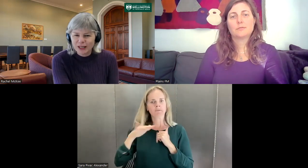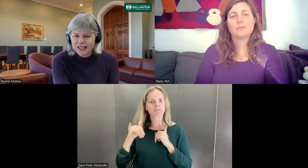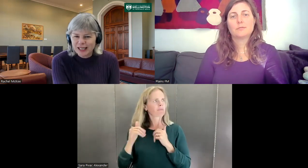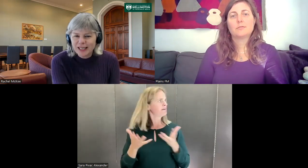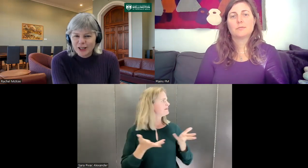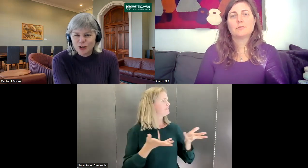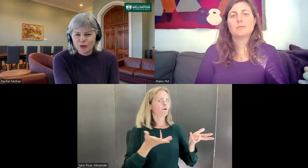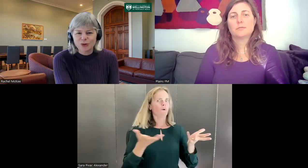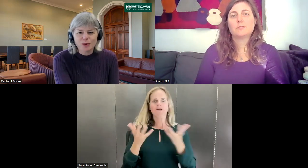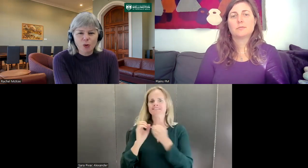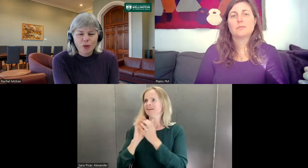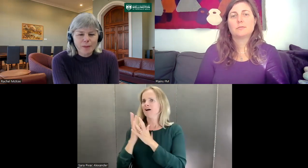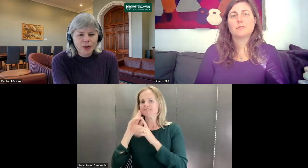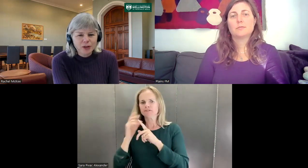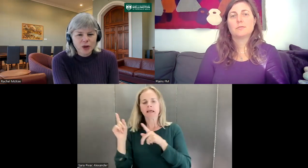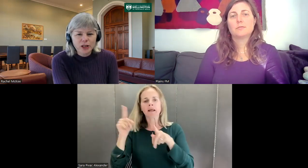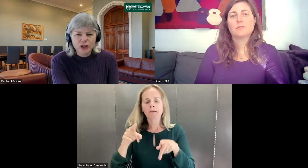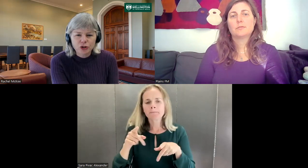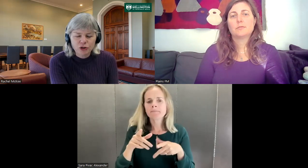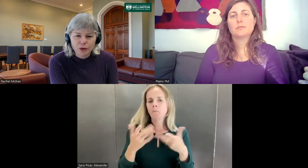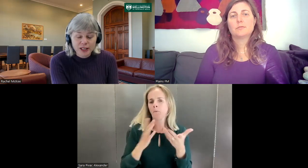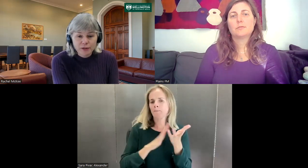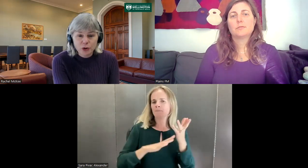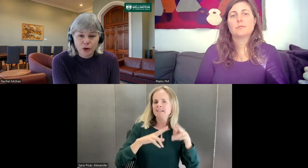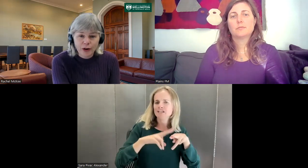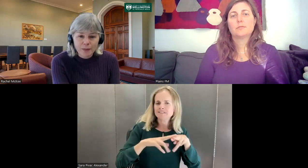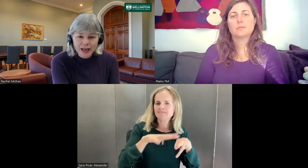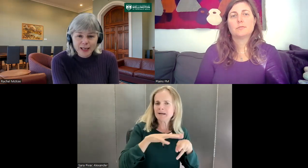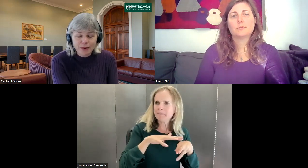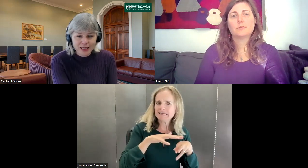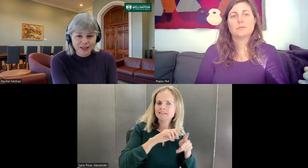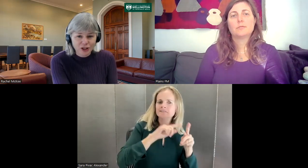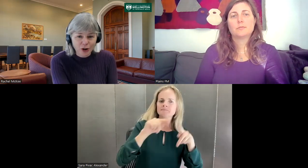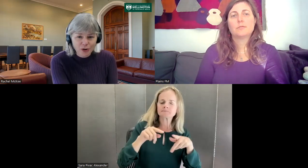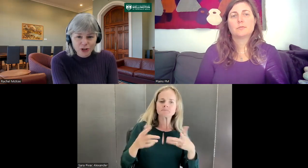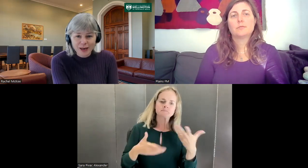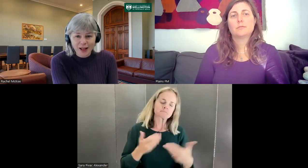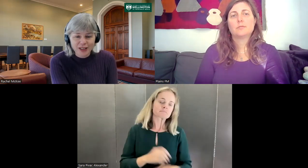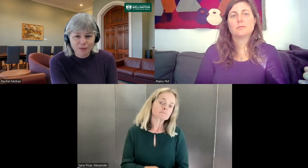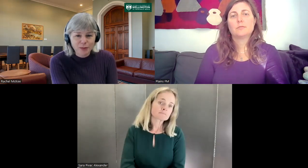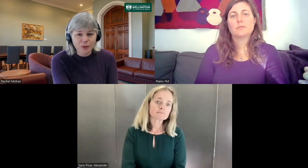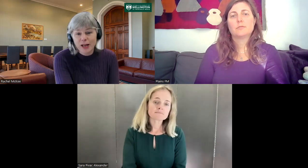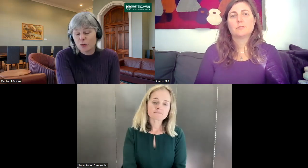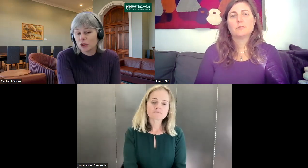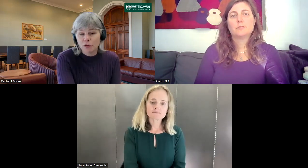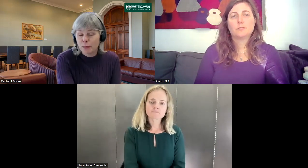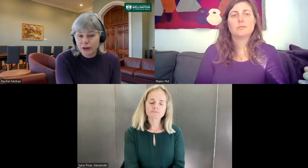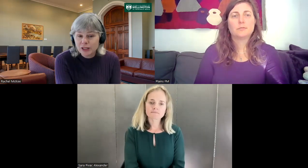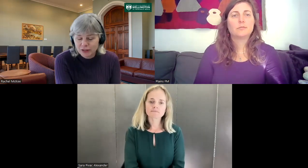to support that because when there are children who are deaf who are growing up, they need places to go to meet other deaf people and also for parents of deaf